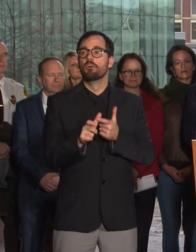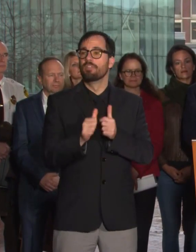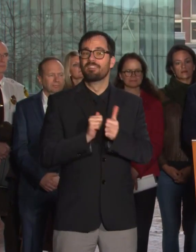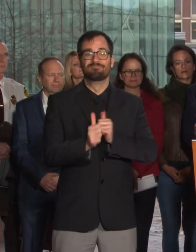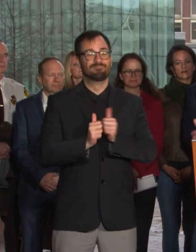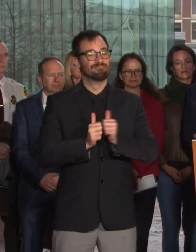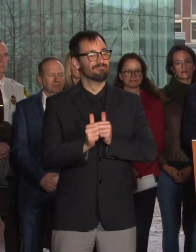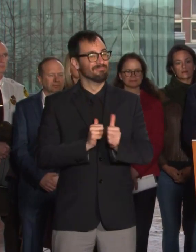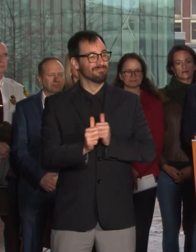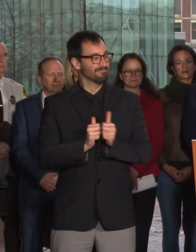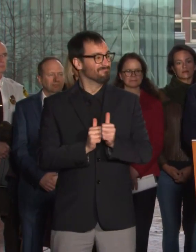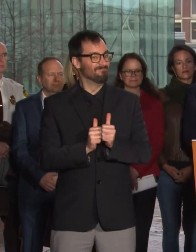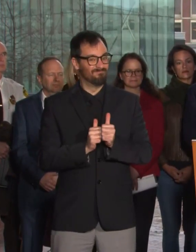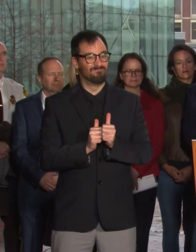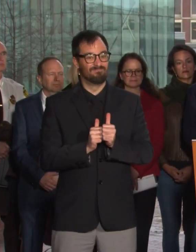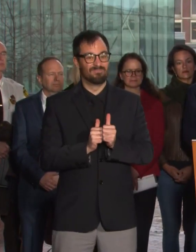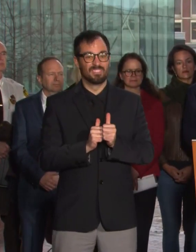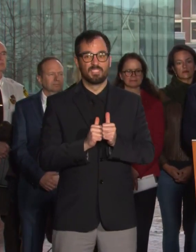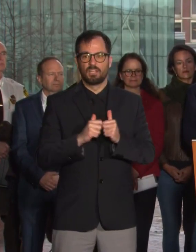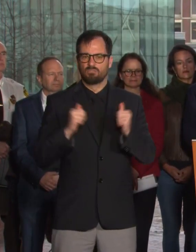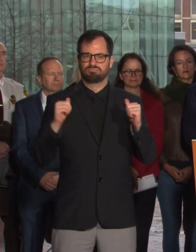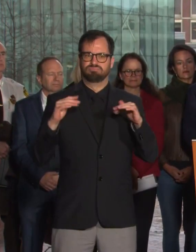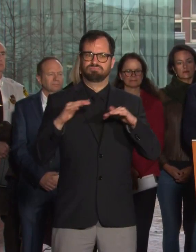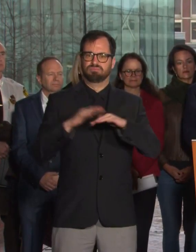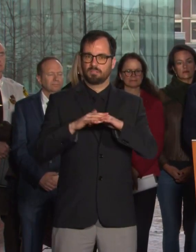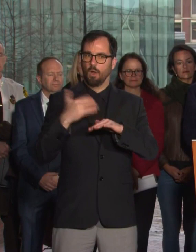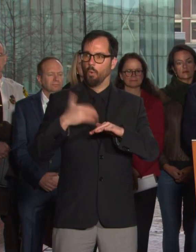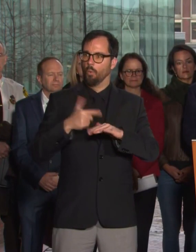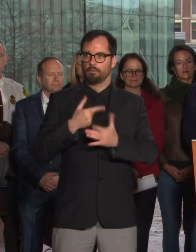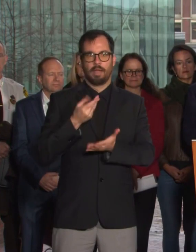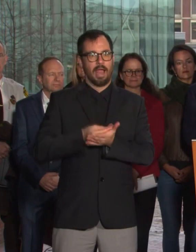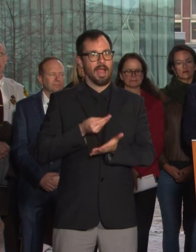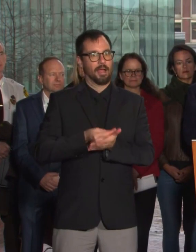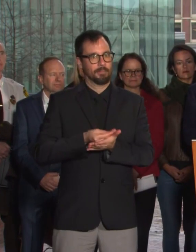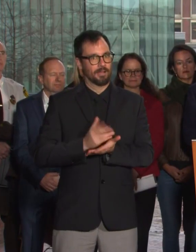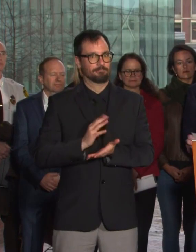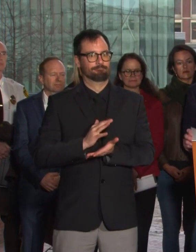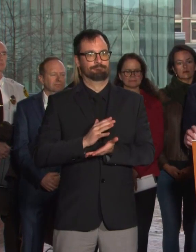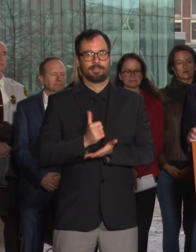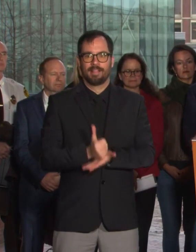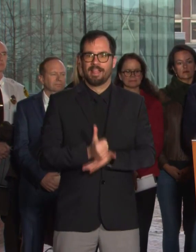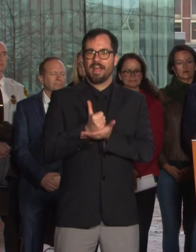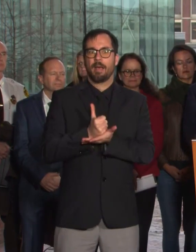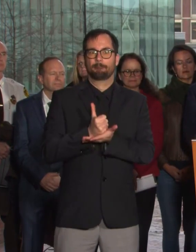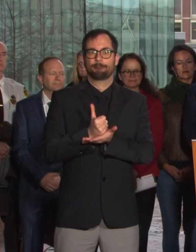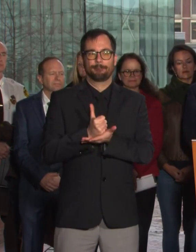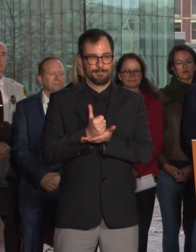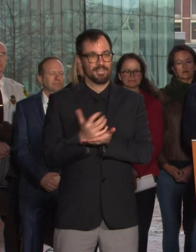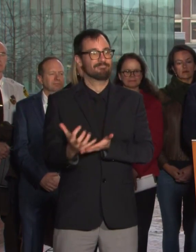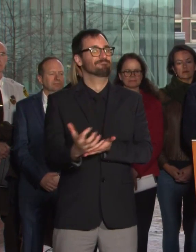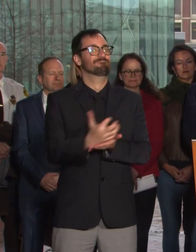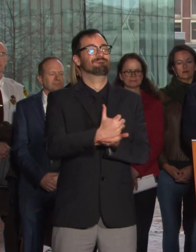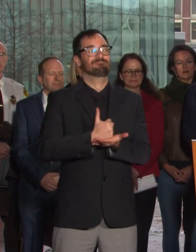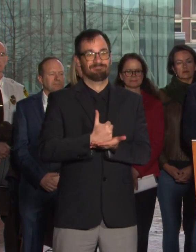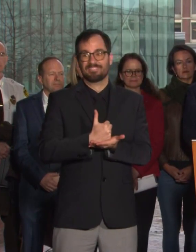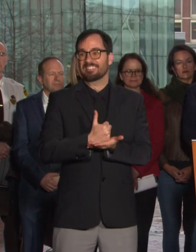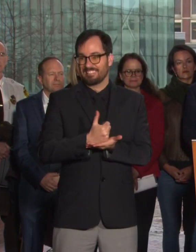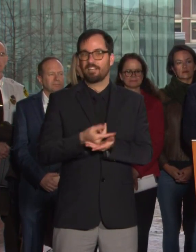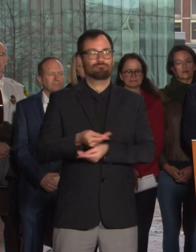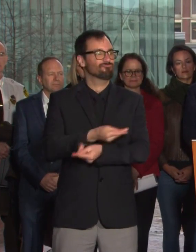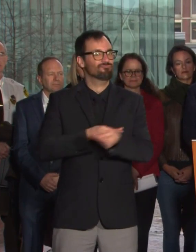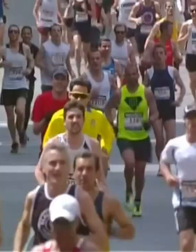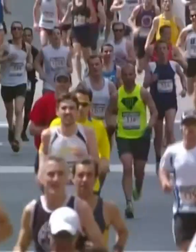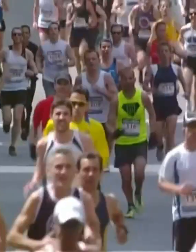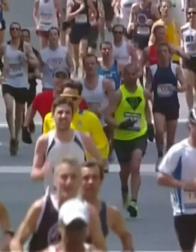a cornerstone in a campaign to help businesses, local businesses, recover from this entire episode. Both Walsh and Governor Charlie